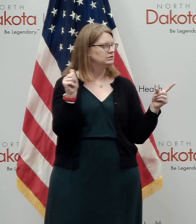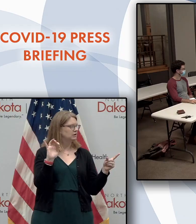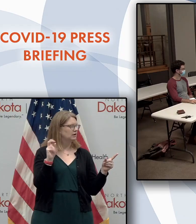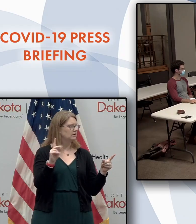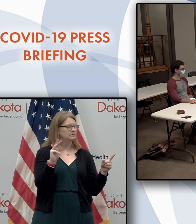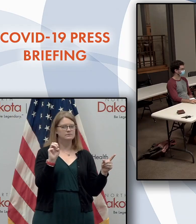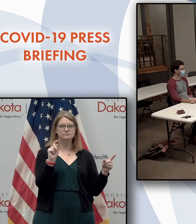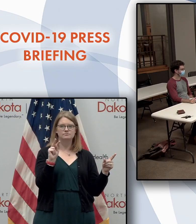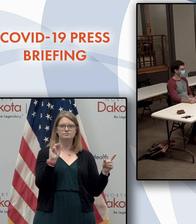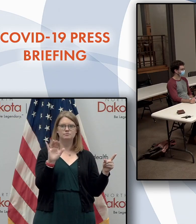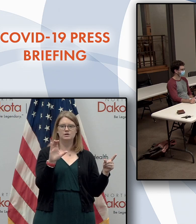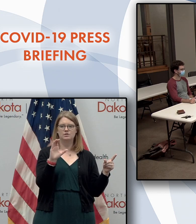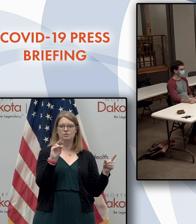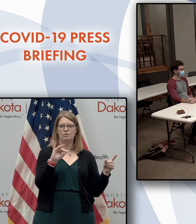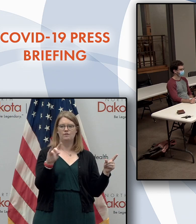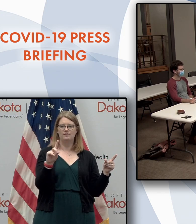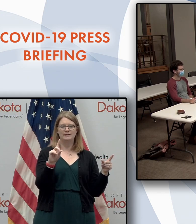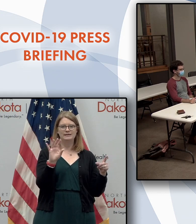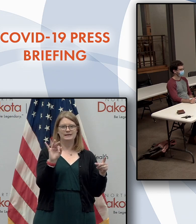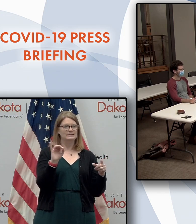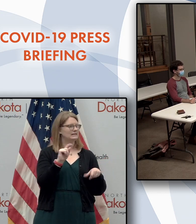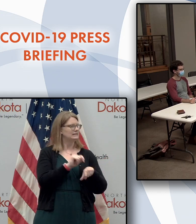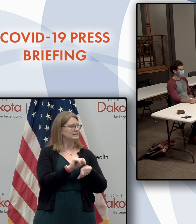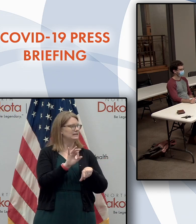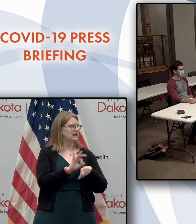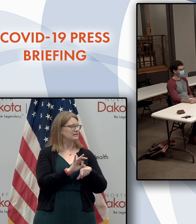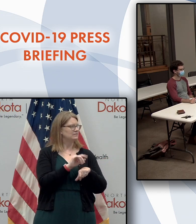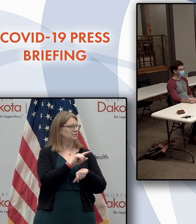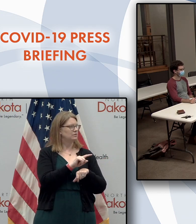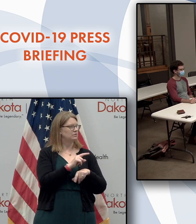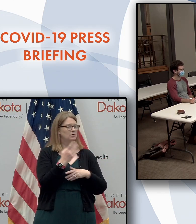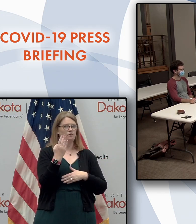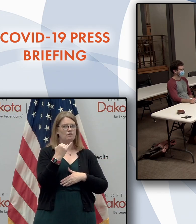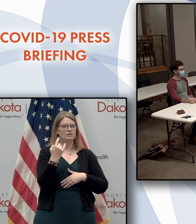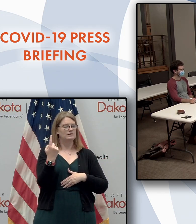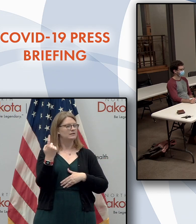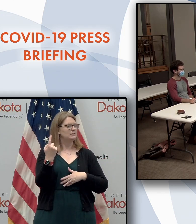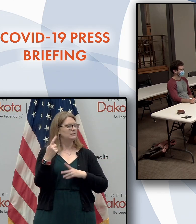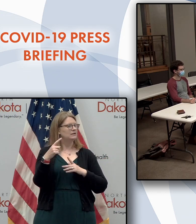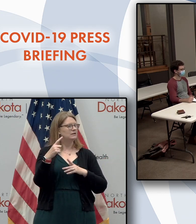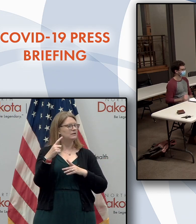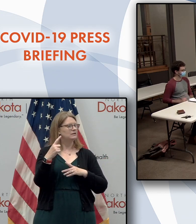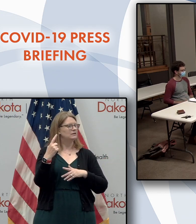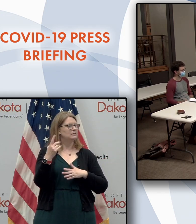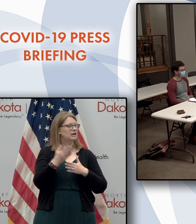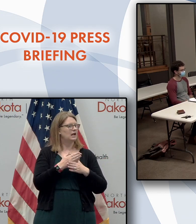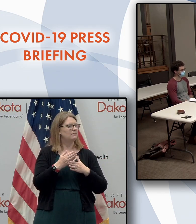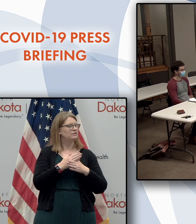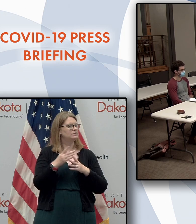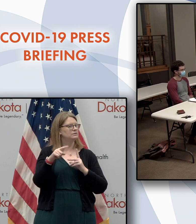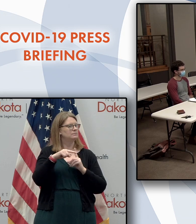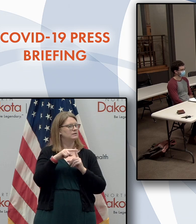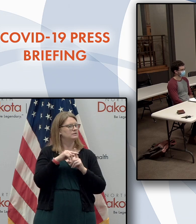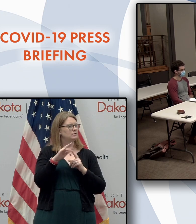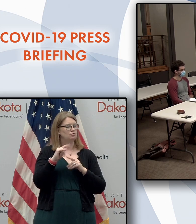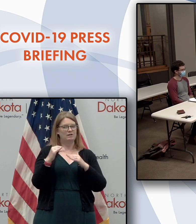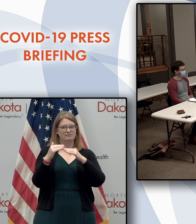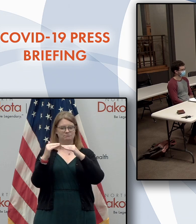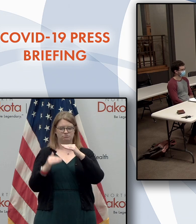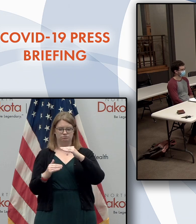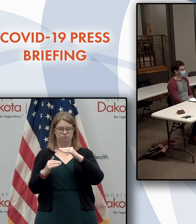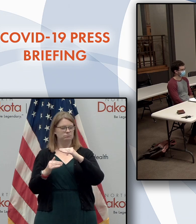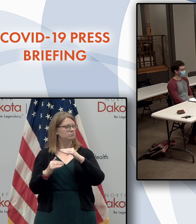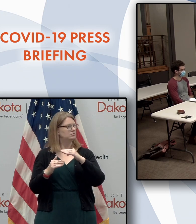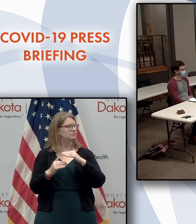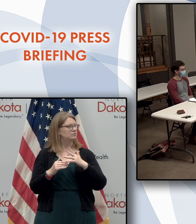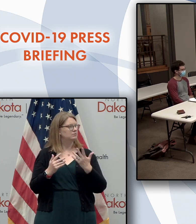the metric for COVID-19 task force to get their 14 day positivity rate below the state's average. Is that still a good metric? And why